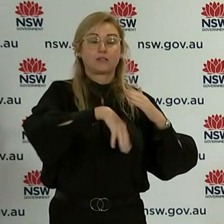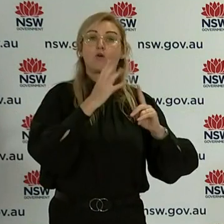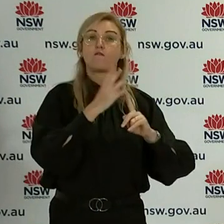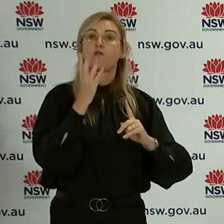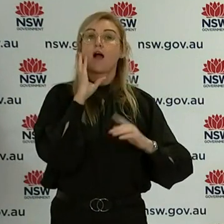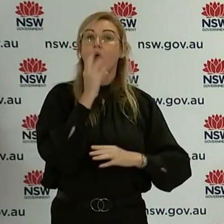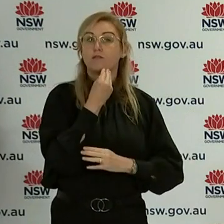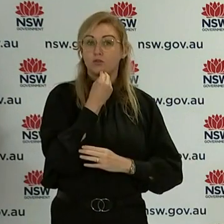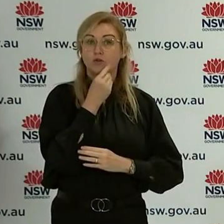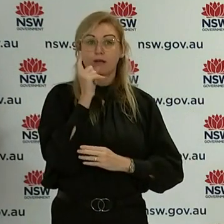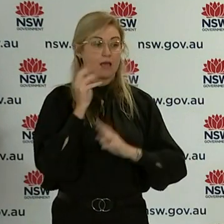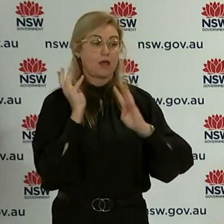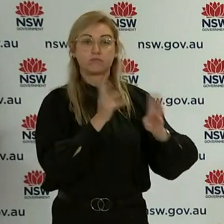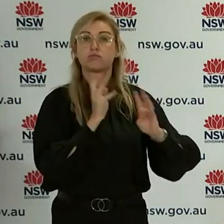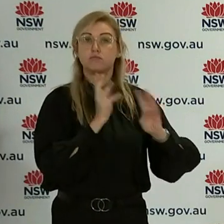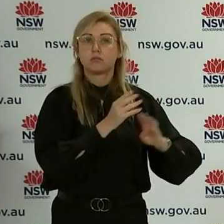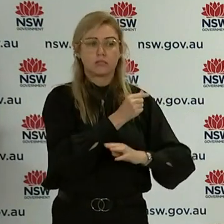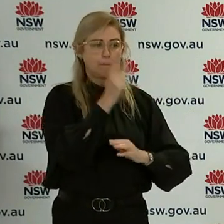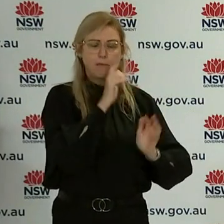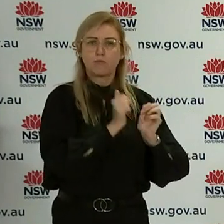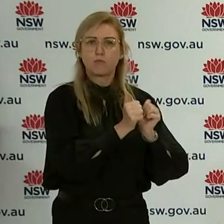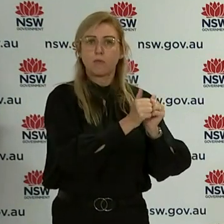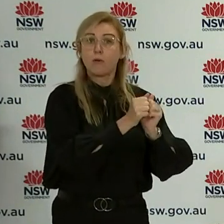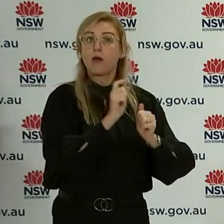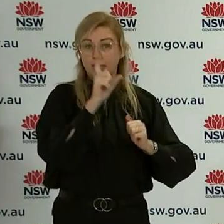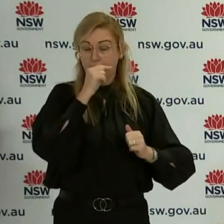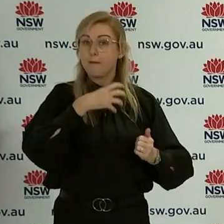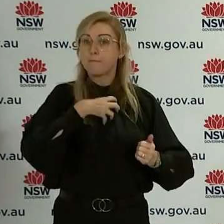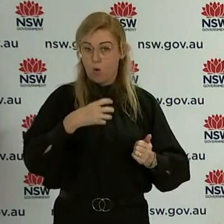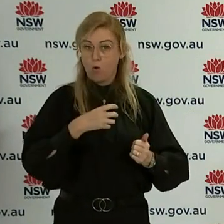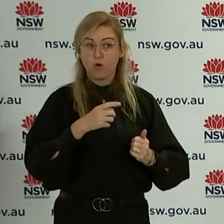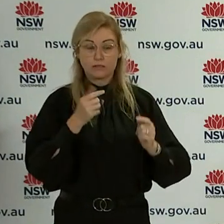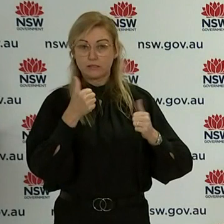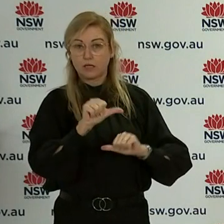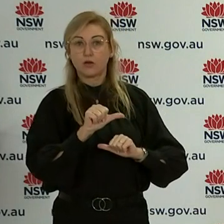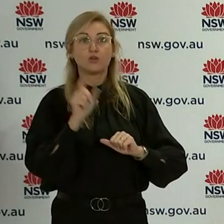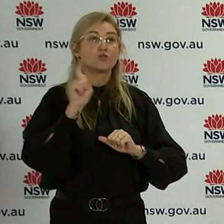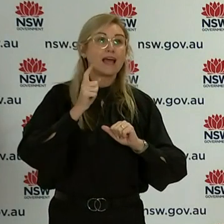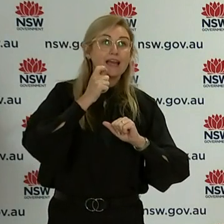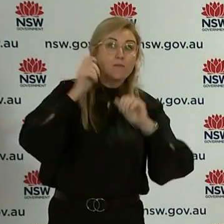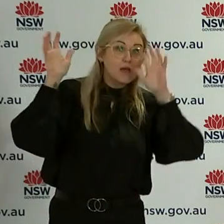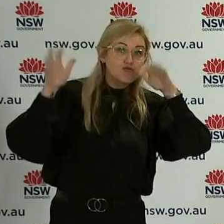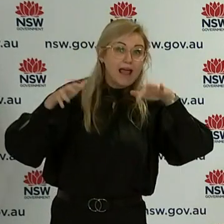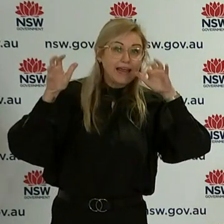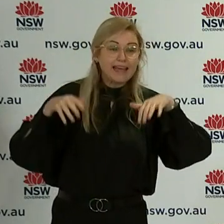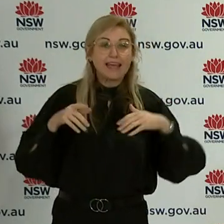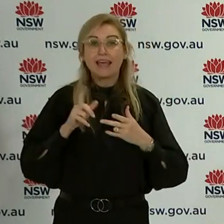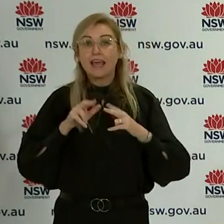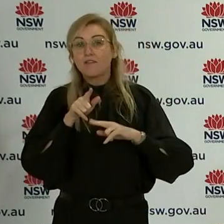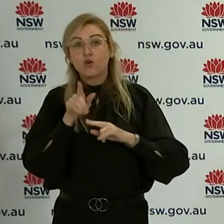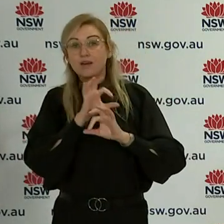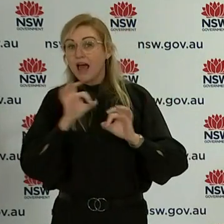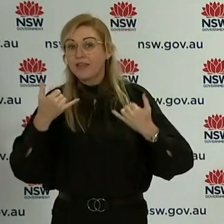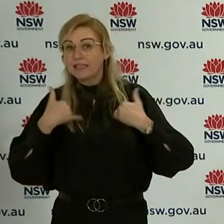whilst we do have a couple of thousand bookings already, there is capacity for people to come forward. It's a rainy day. If you don't have symptoms